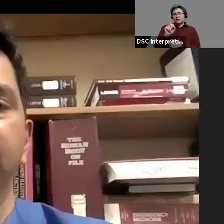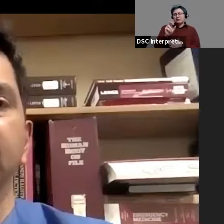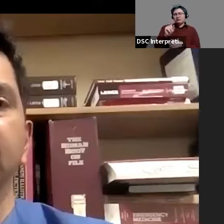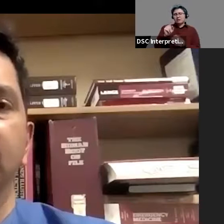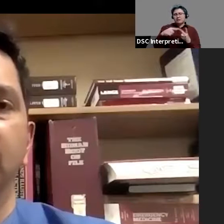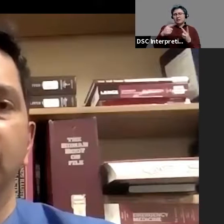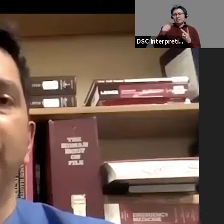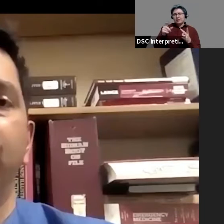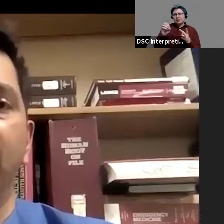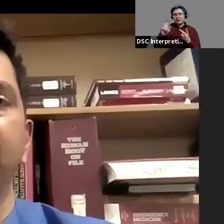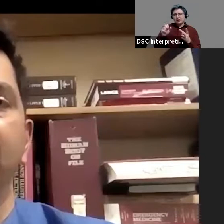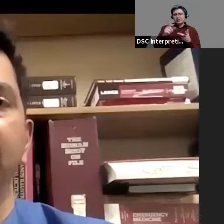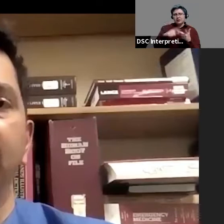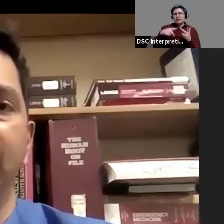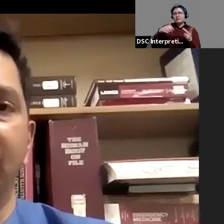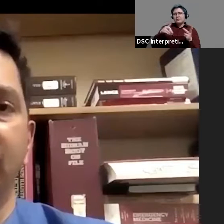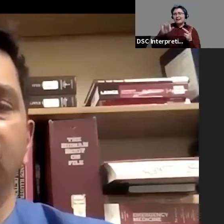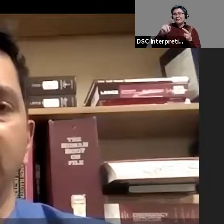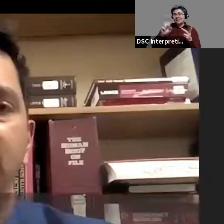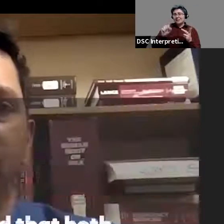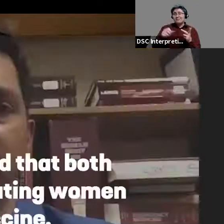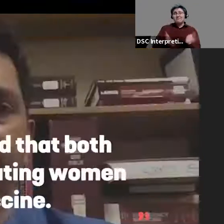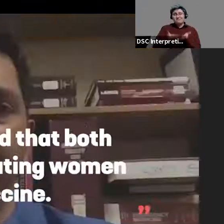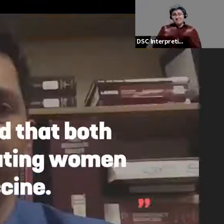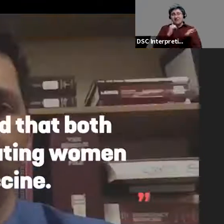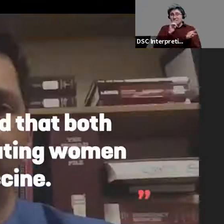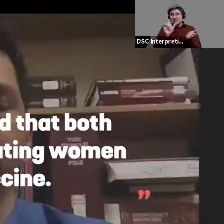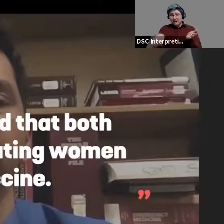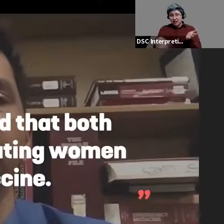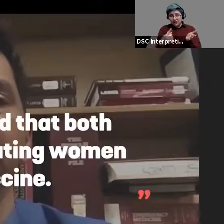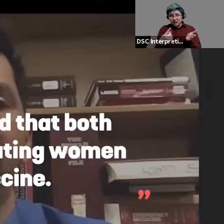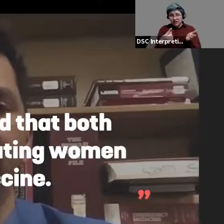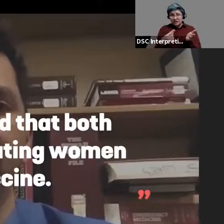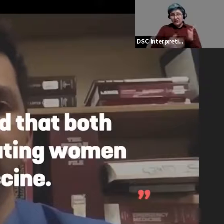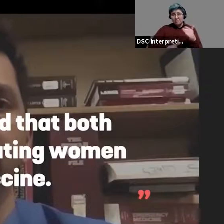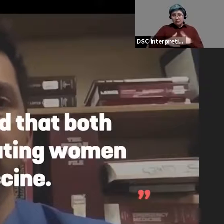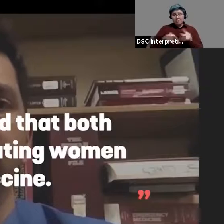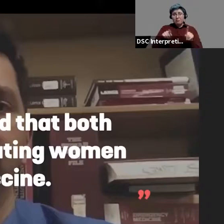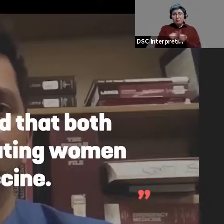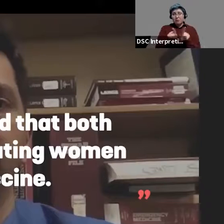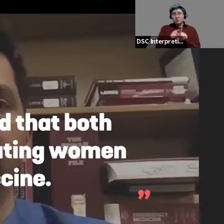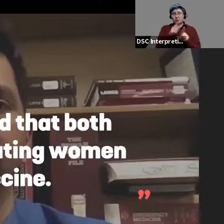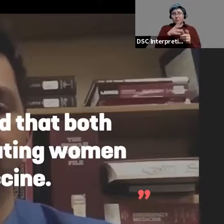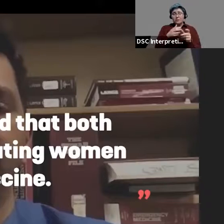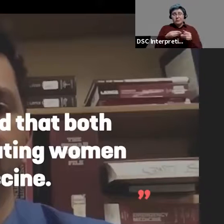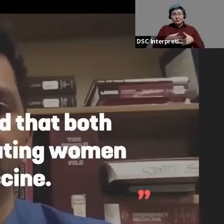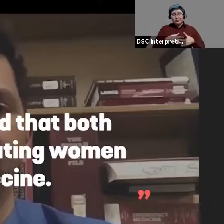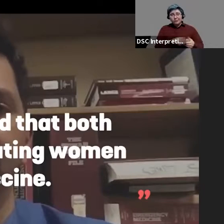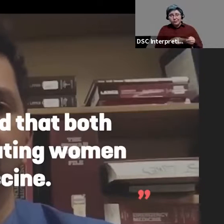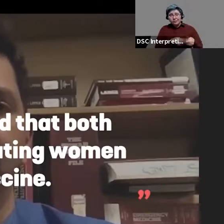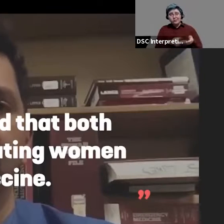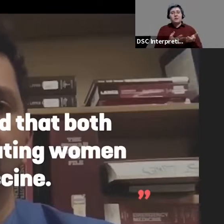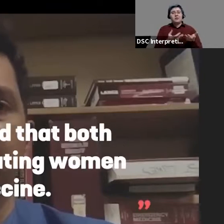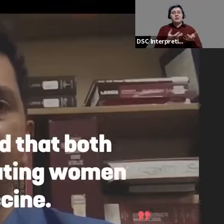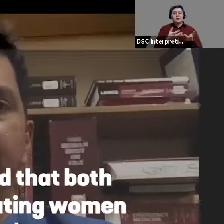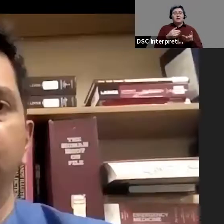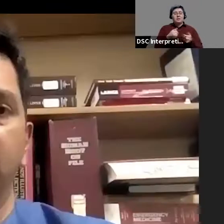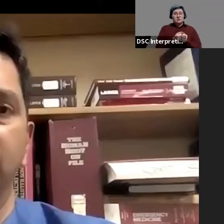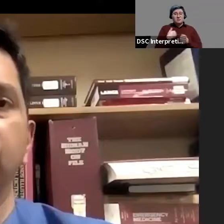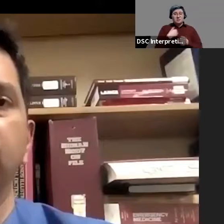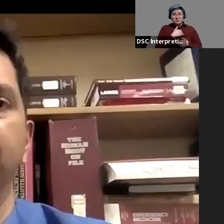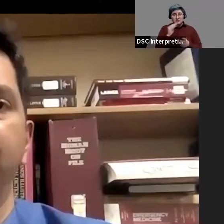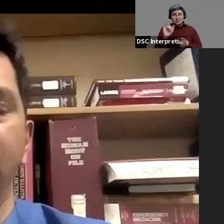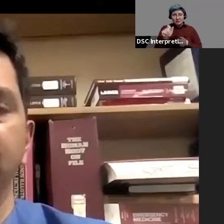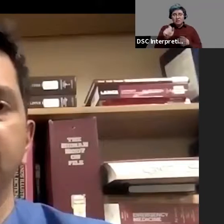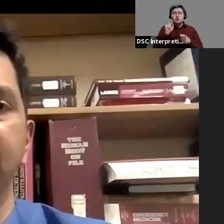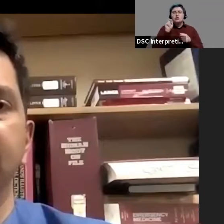Pediatrics have recommended that not only pregnant women, but lactating women, it's okay to get the vaccine. We're